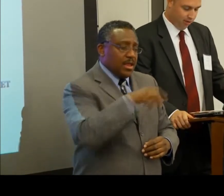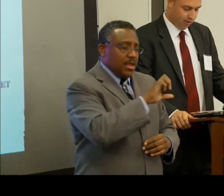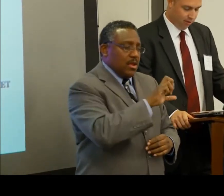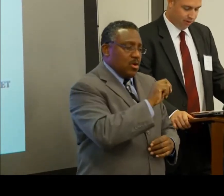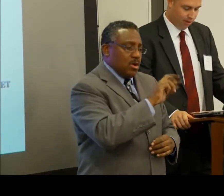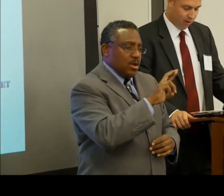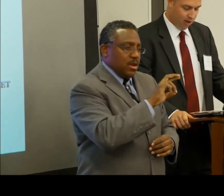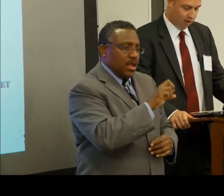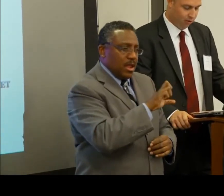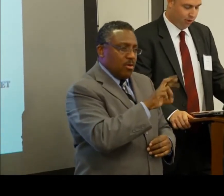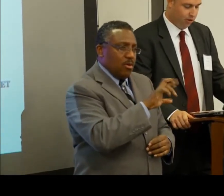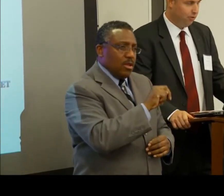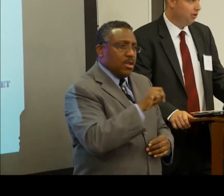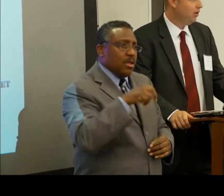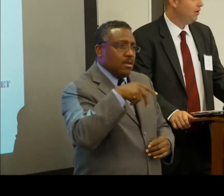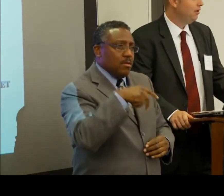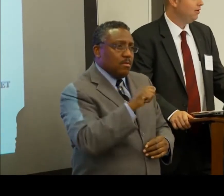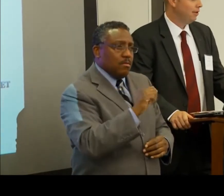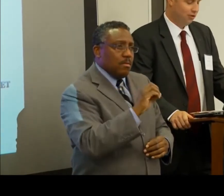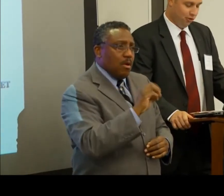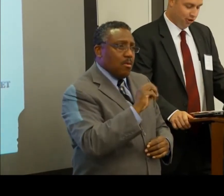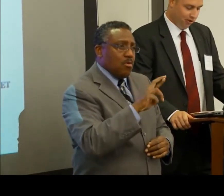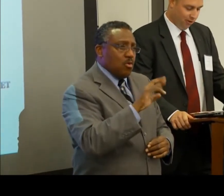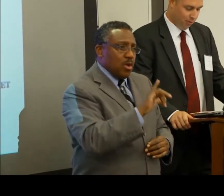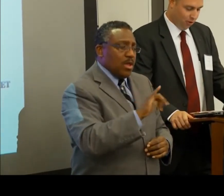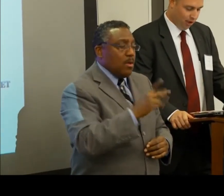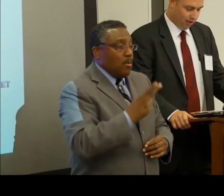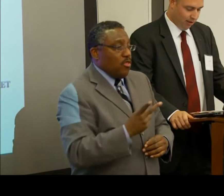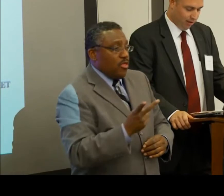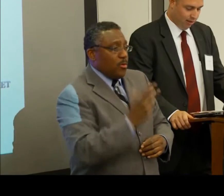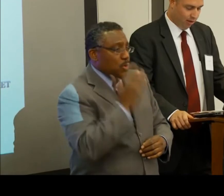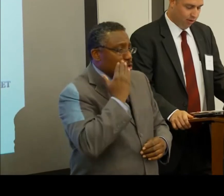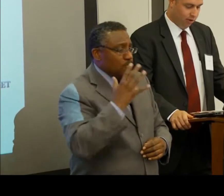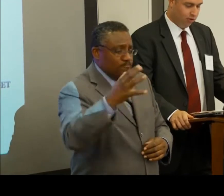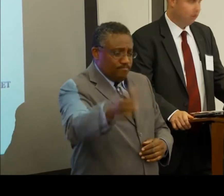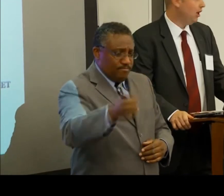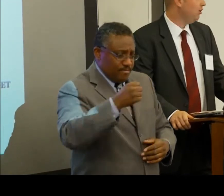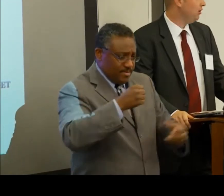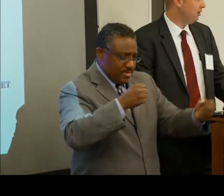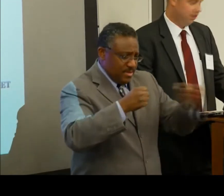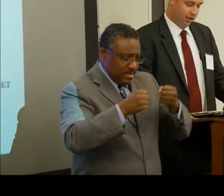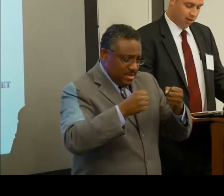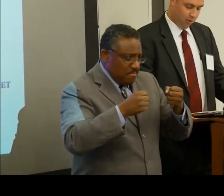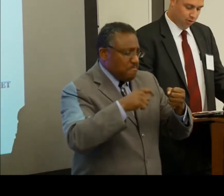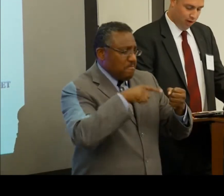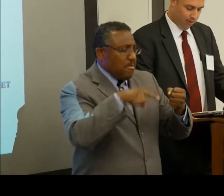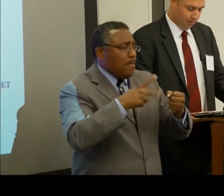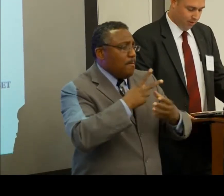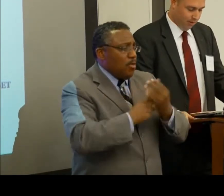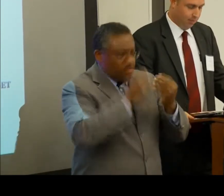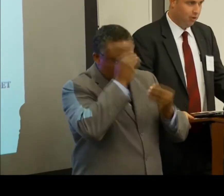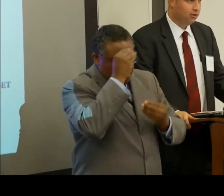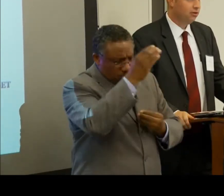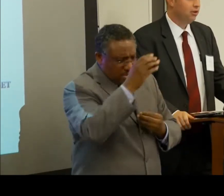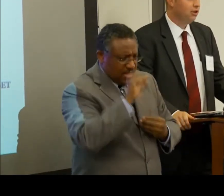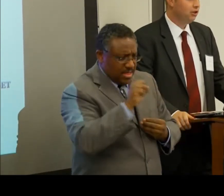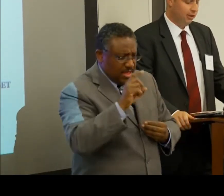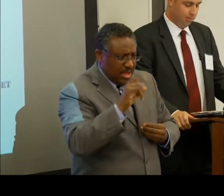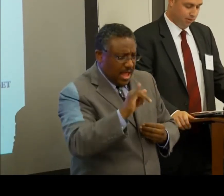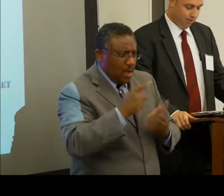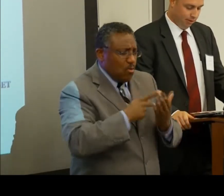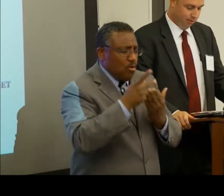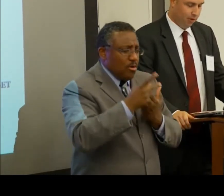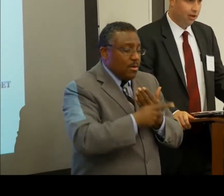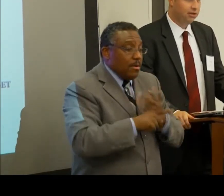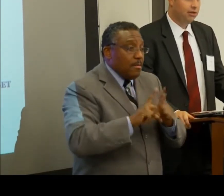Subcommittee during their time in Congress, we knew that as co-chairs they would bring not only a strong knowledge of the SSDI program, but also the